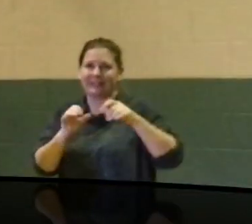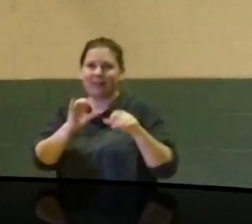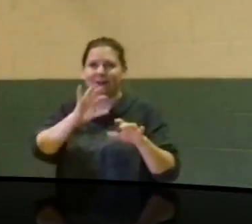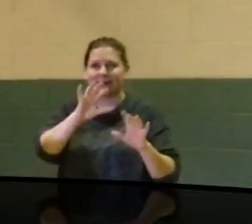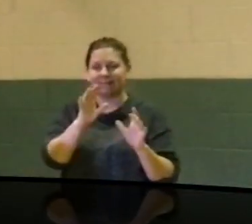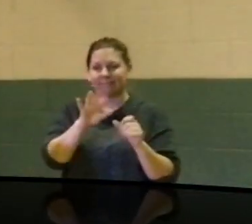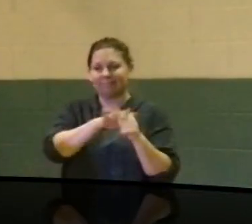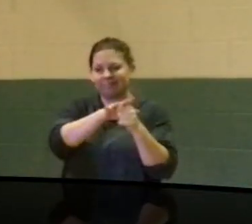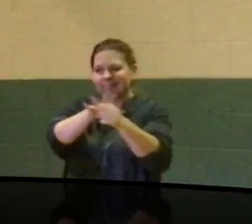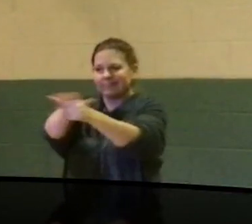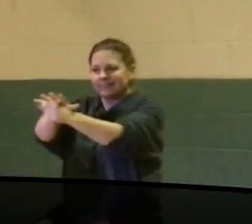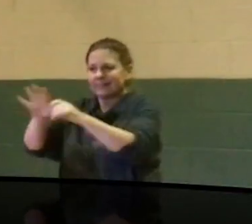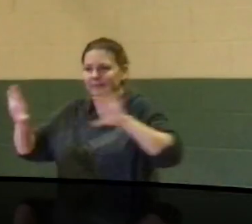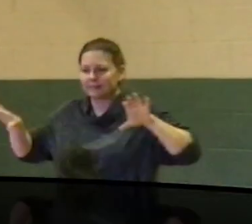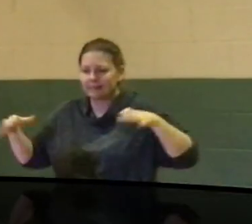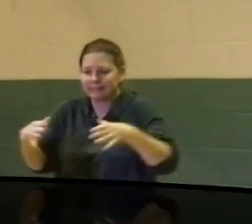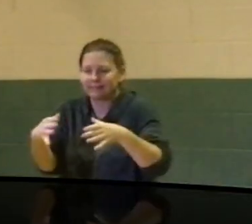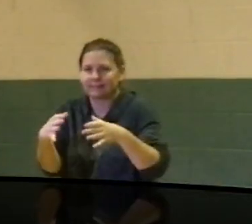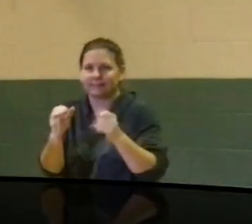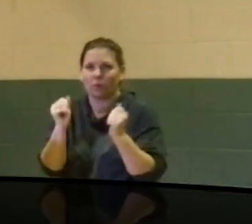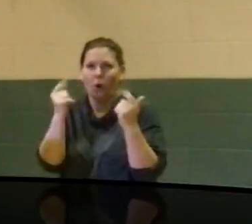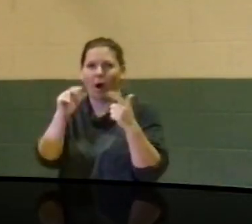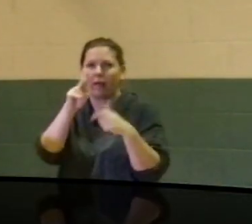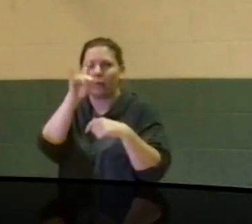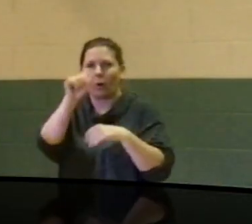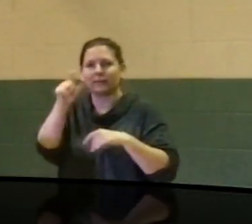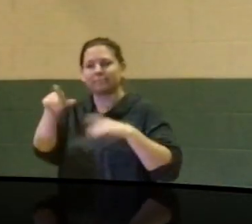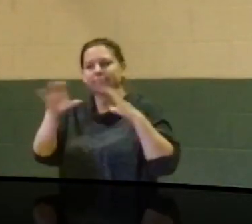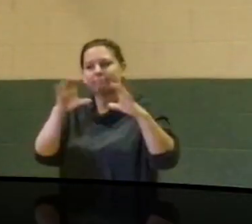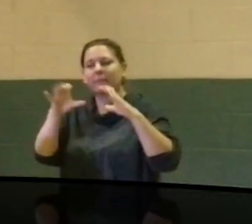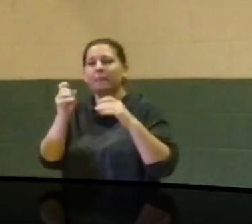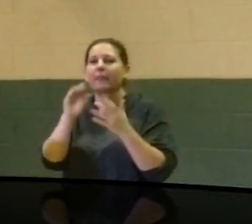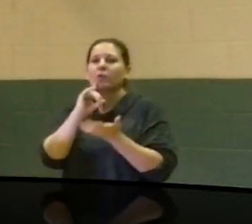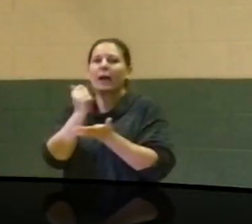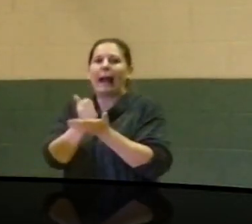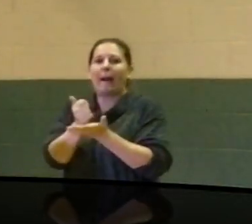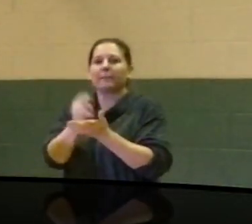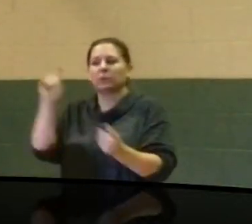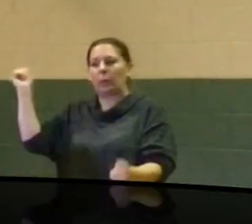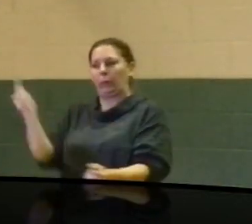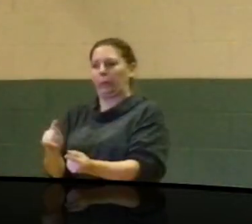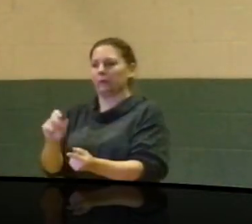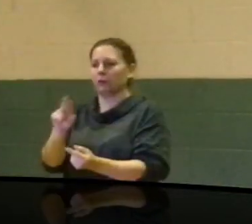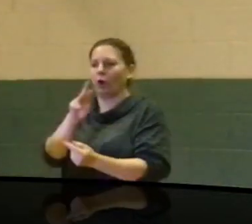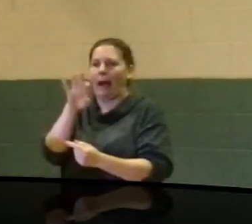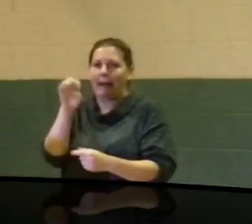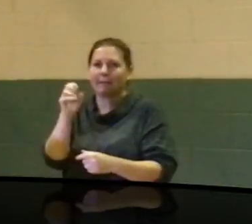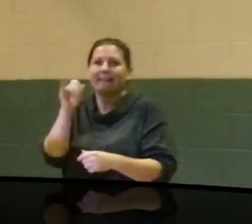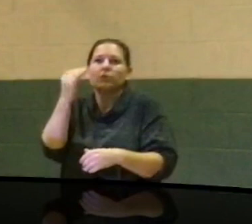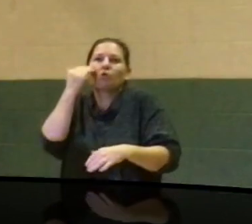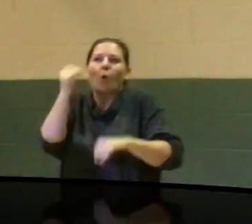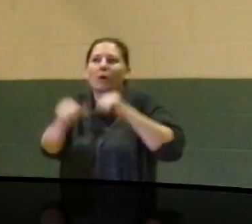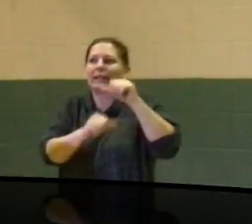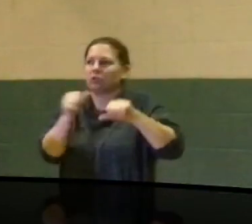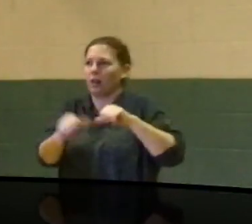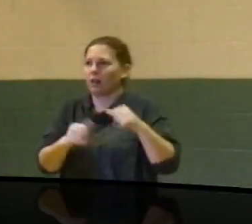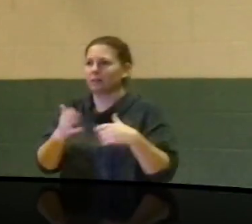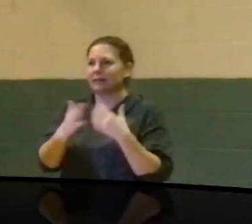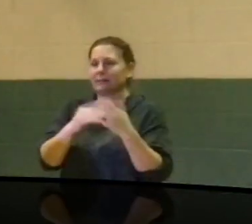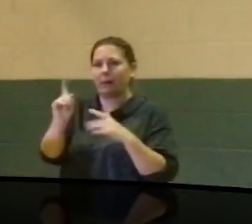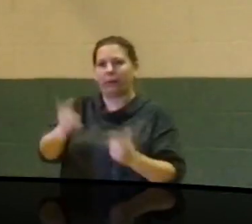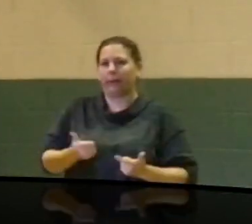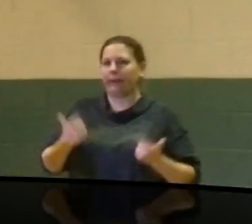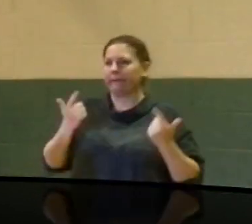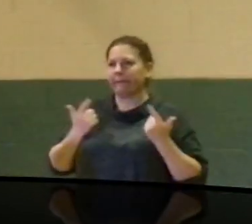the wards. Because when you do that, you can help to minimize even crime when you know each other. It doesn't matter where you